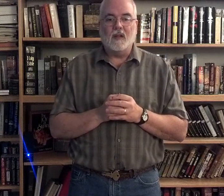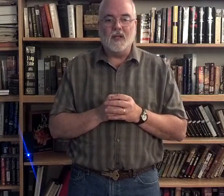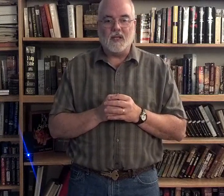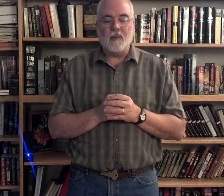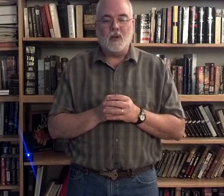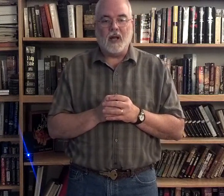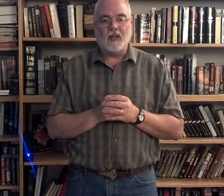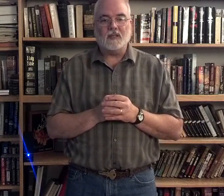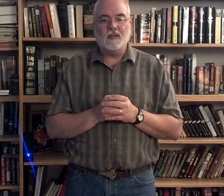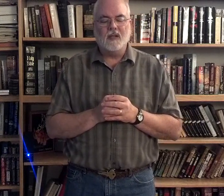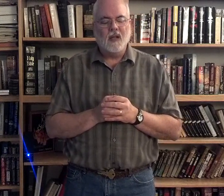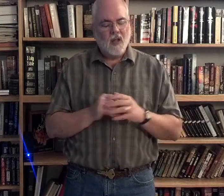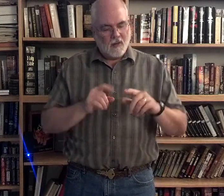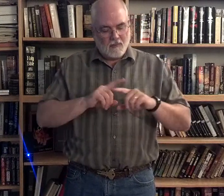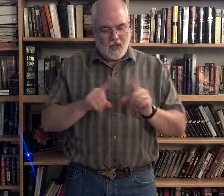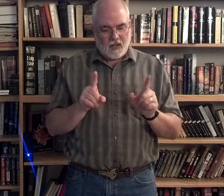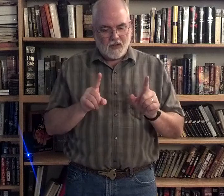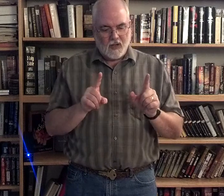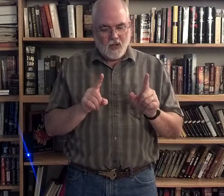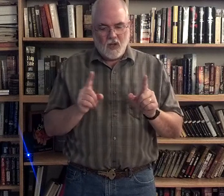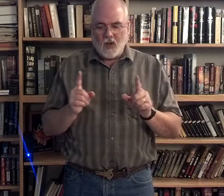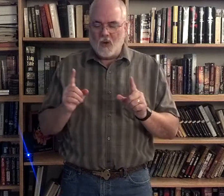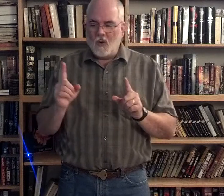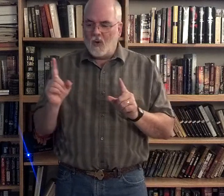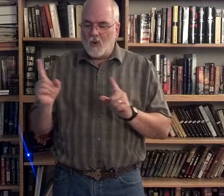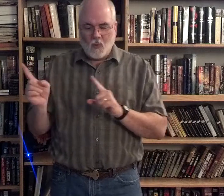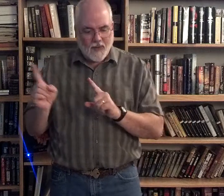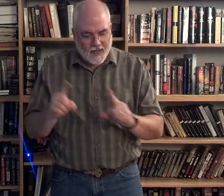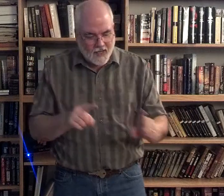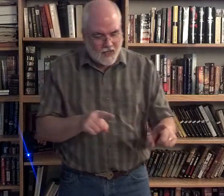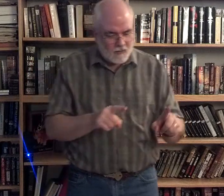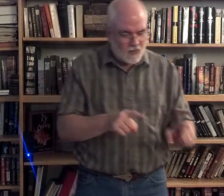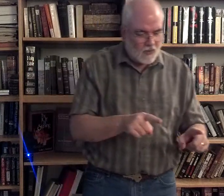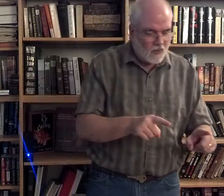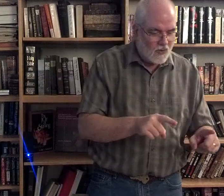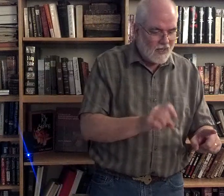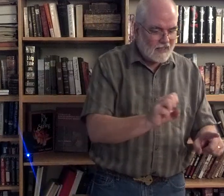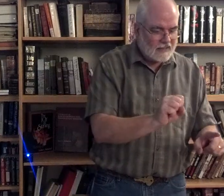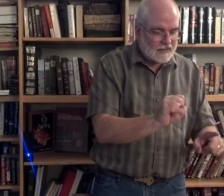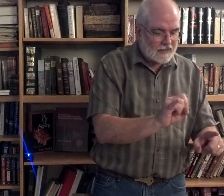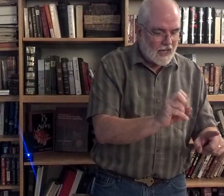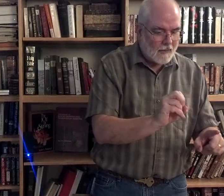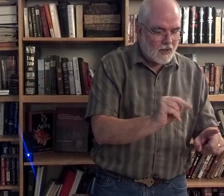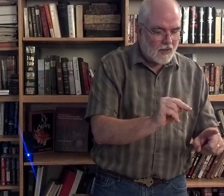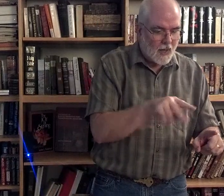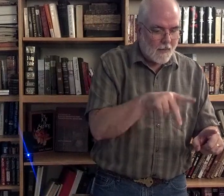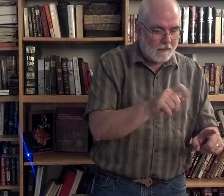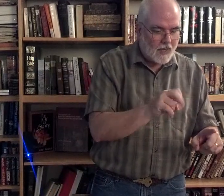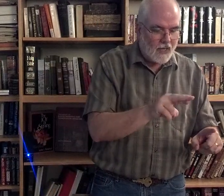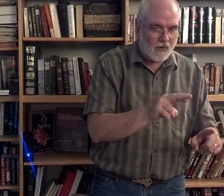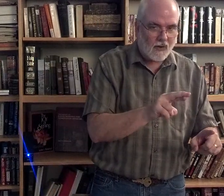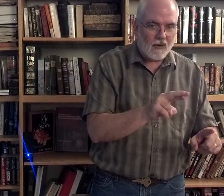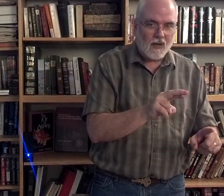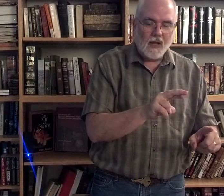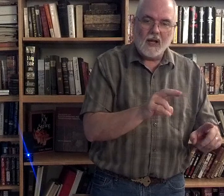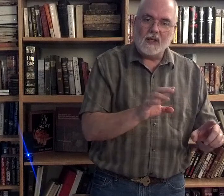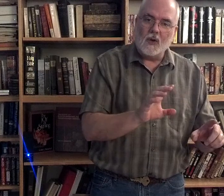disciple asked, But, when he came to Simon Peter, notice